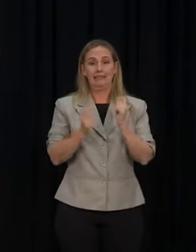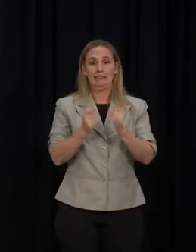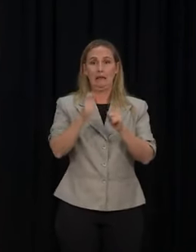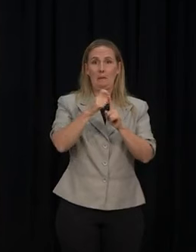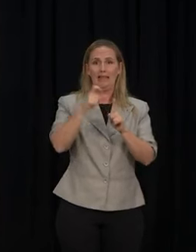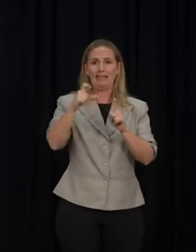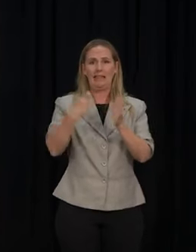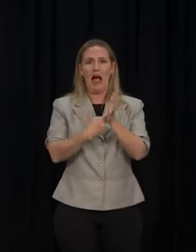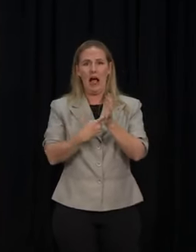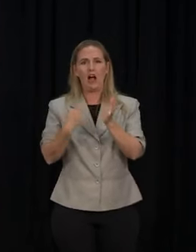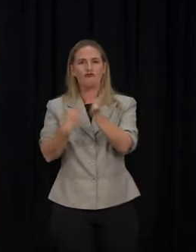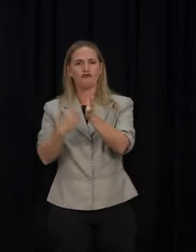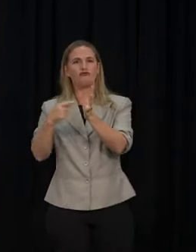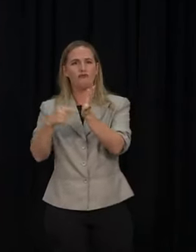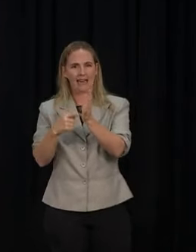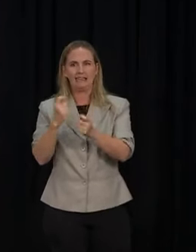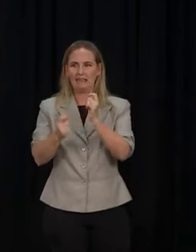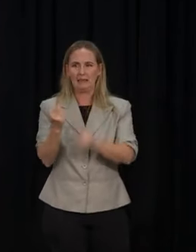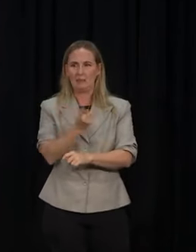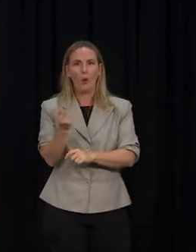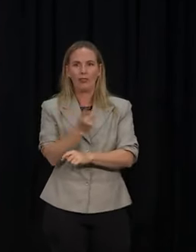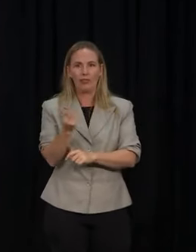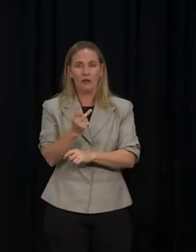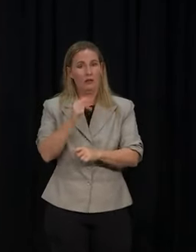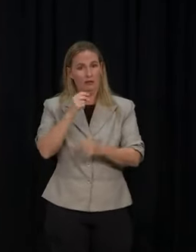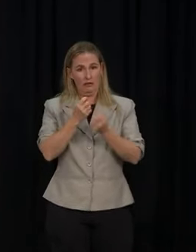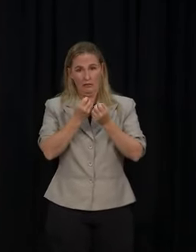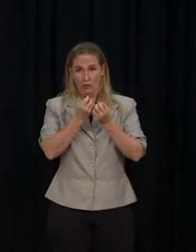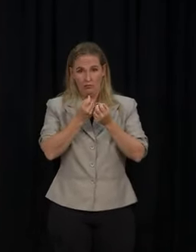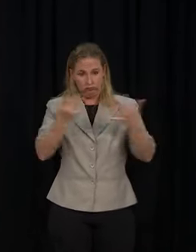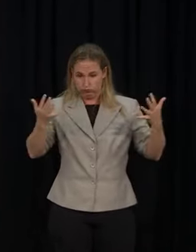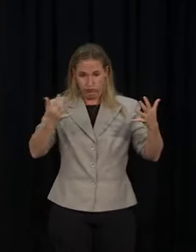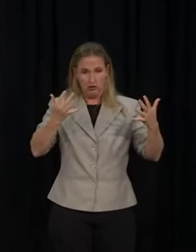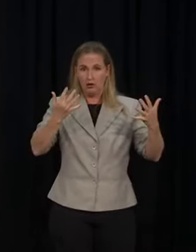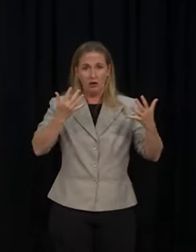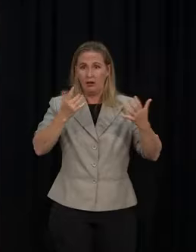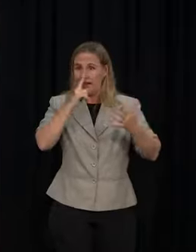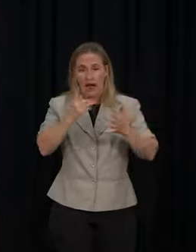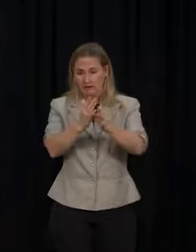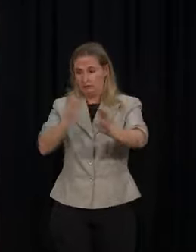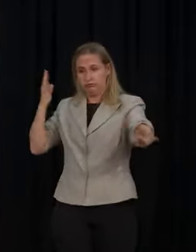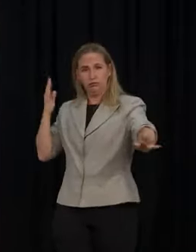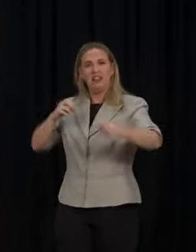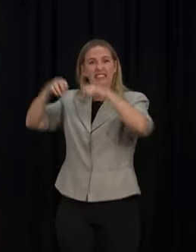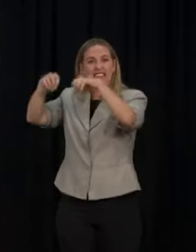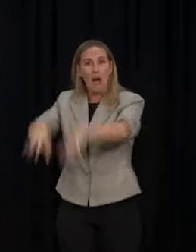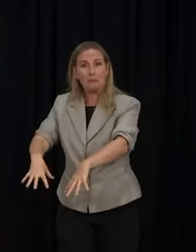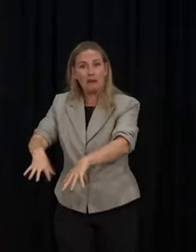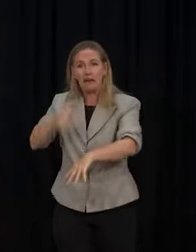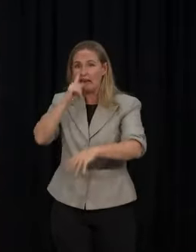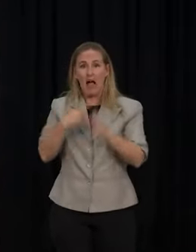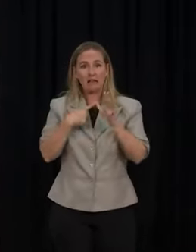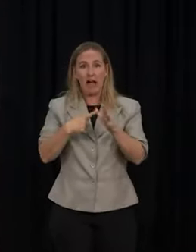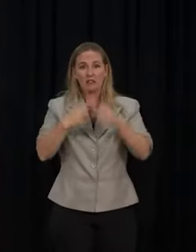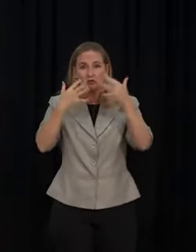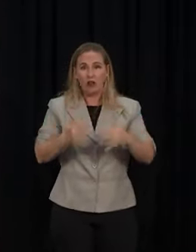assess them? So after the five day period, can you confirm whether or not they will be dumped? No, that's not what I've been